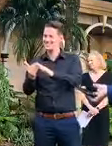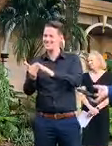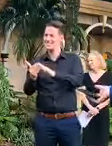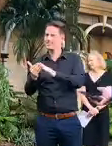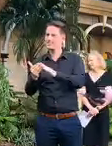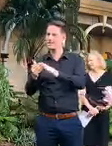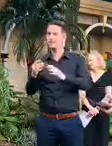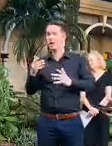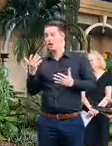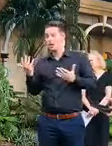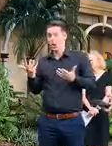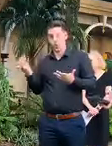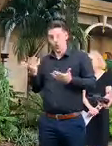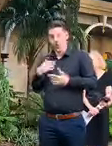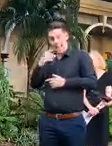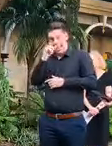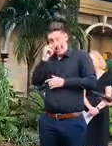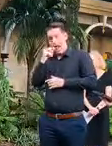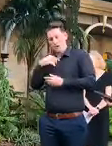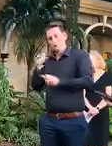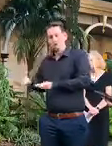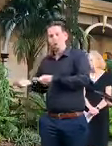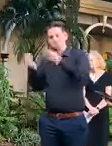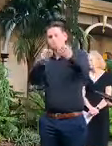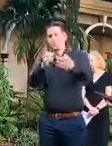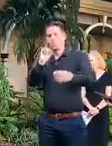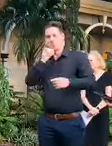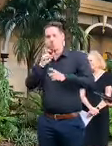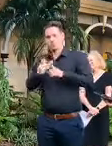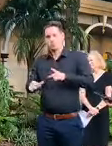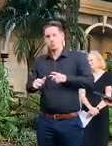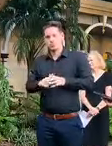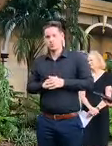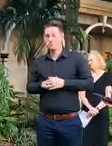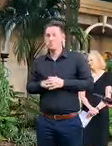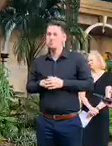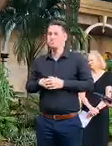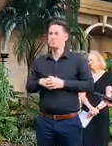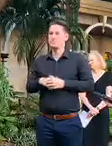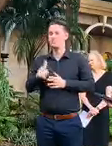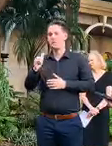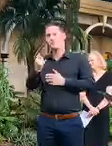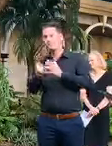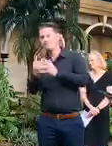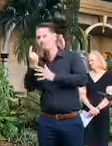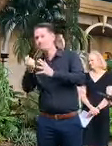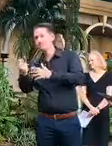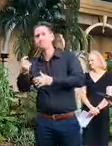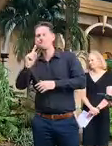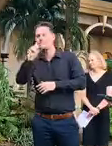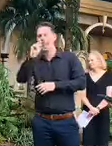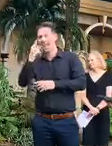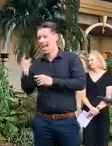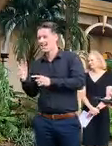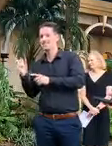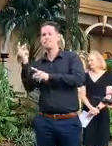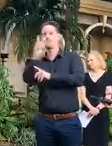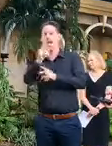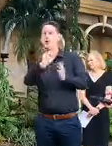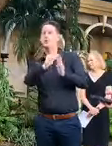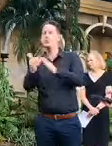possible to facilitate that we will endeavor to do so but there may be some cases where we can't do that